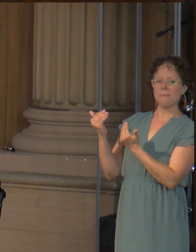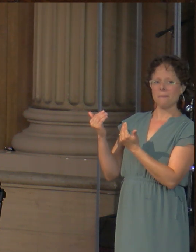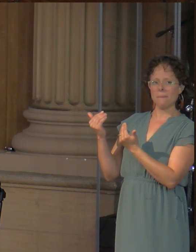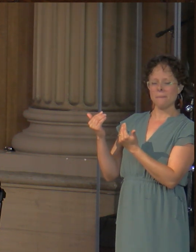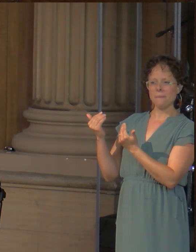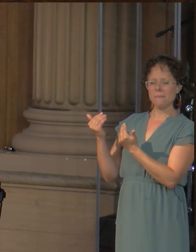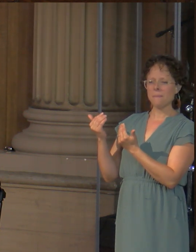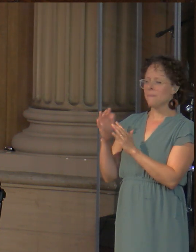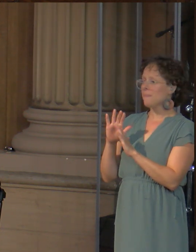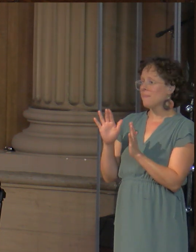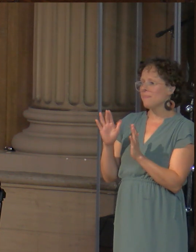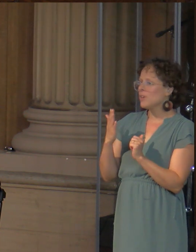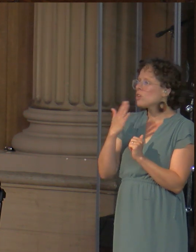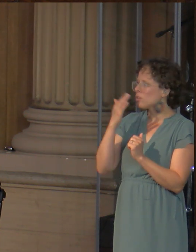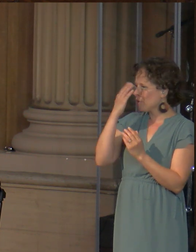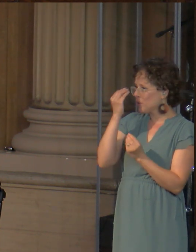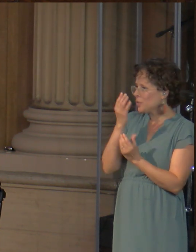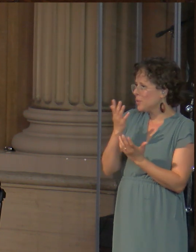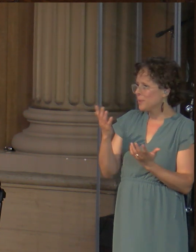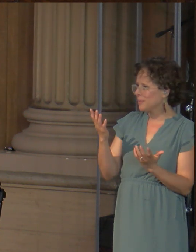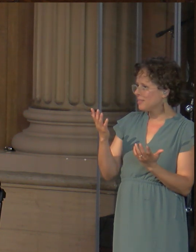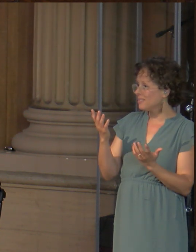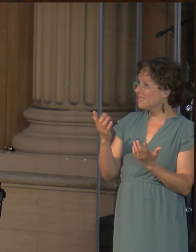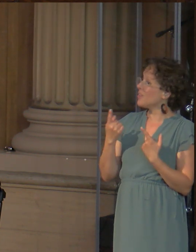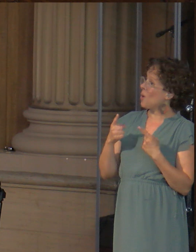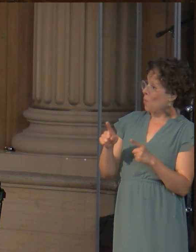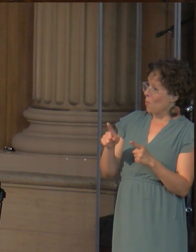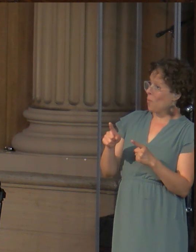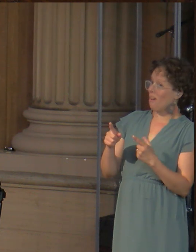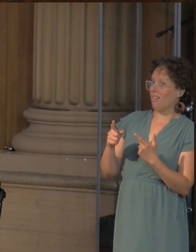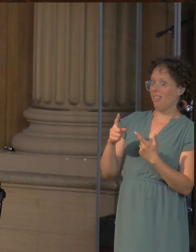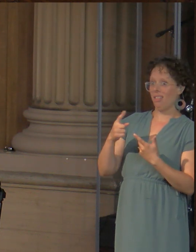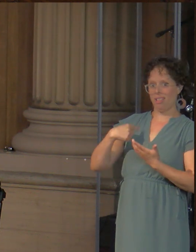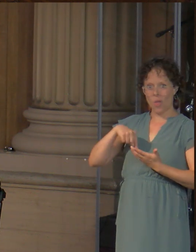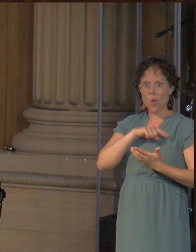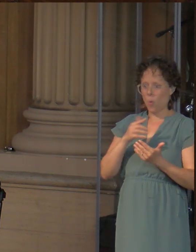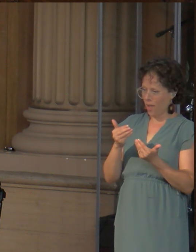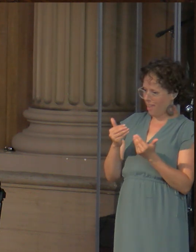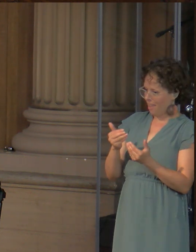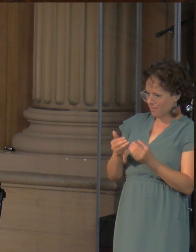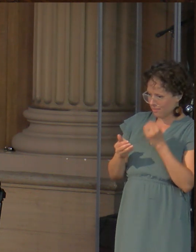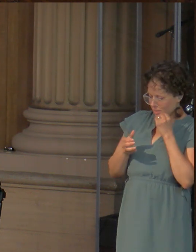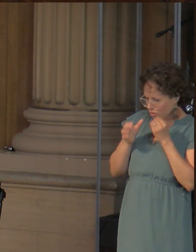But the good news that we preach to ourselves as we take the Lord's Supper is that we couldn't make God's presence among us happen.